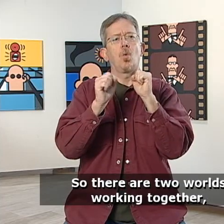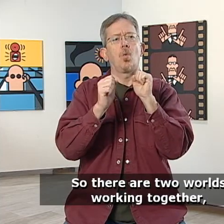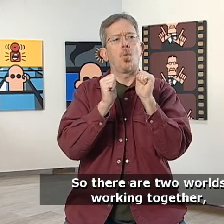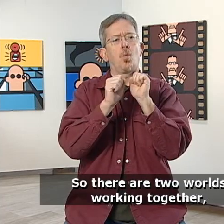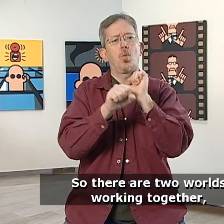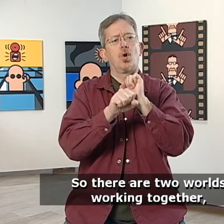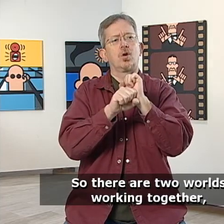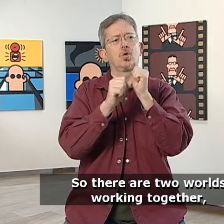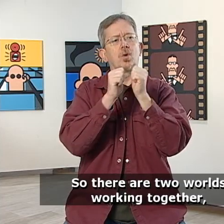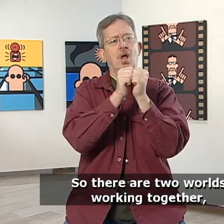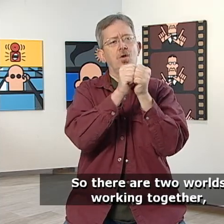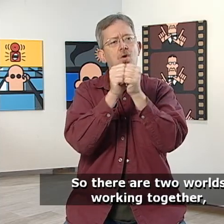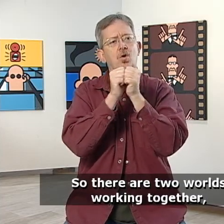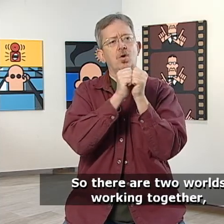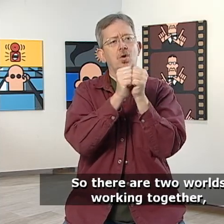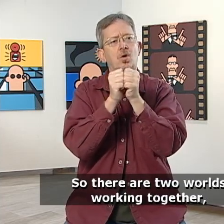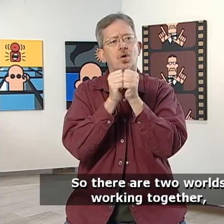So there are two worlds working together.